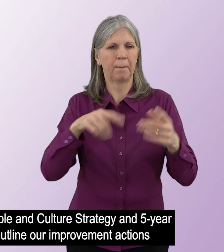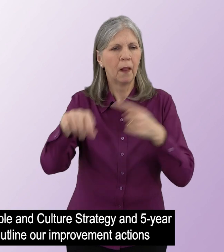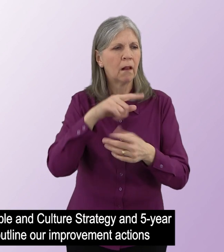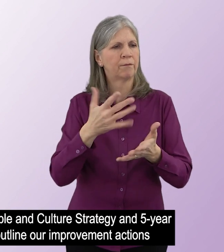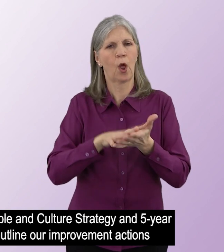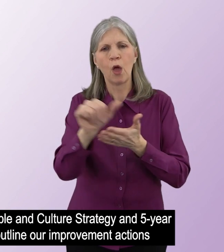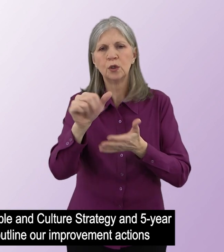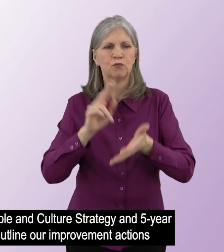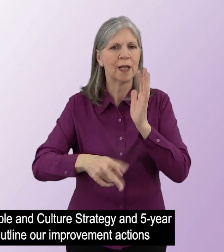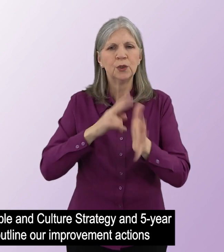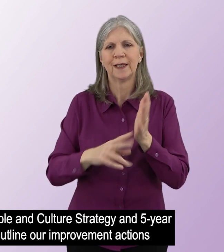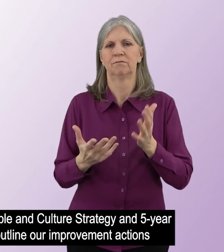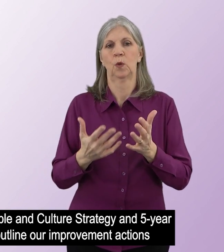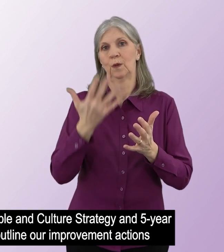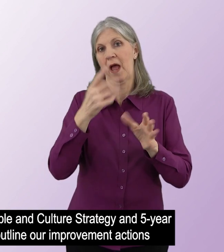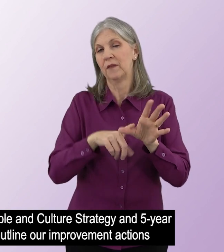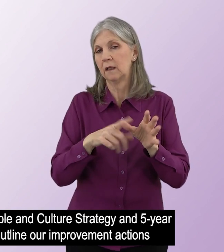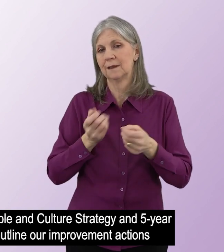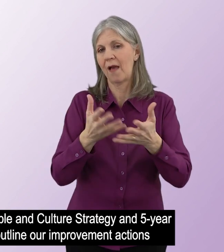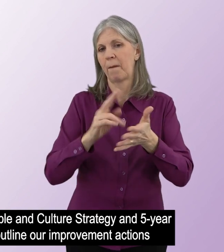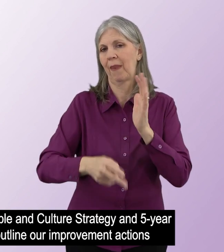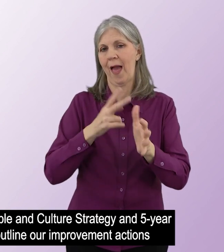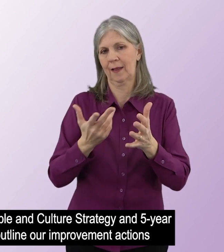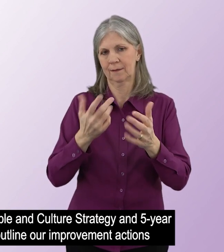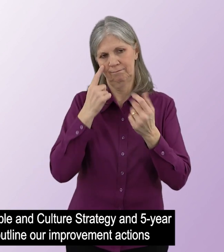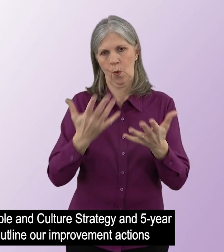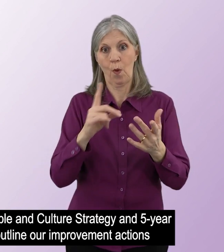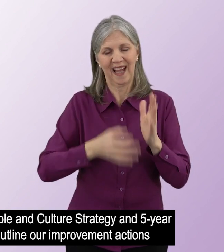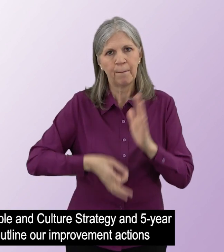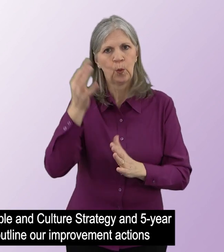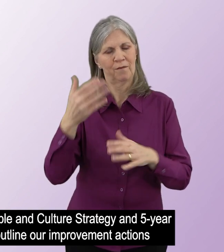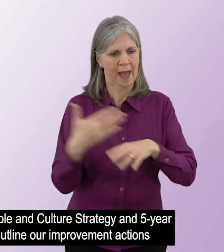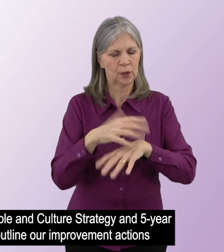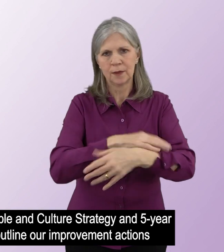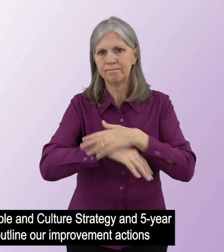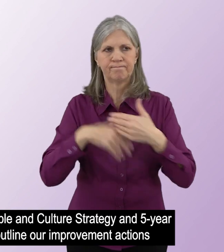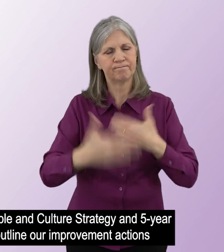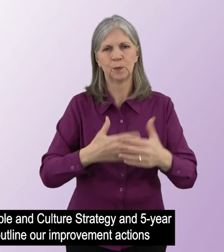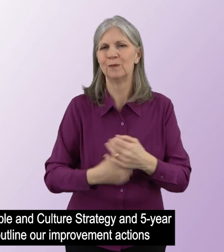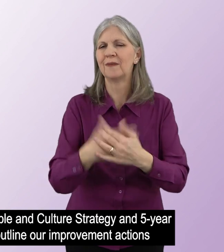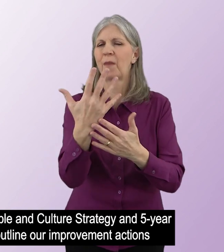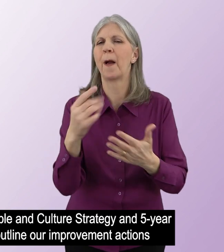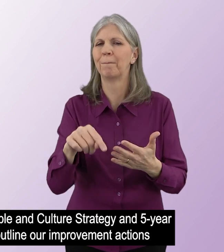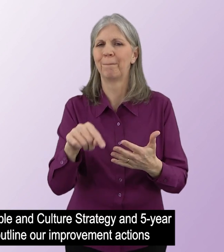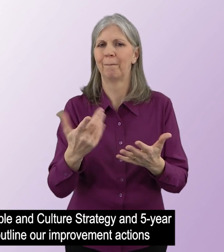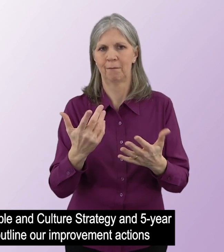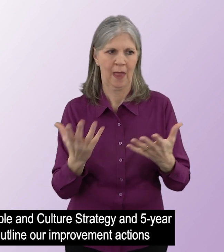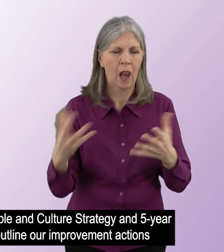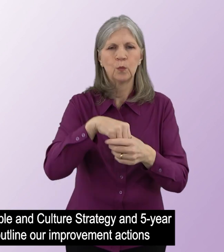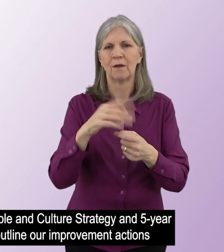The session six people and culture strategy and five-year delivery plan outline our improvement actions to develop an